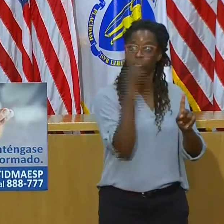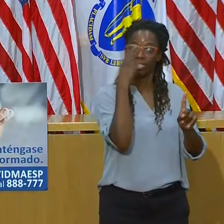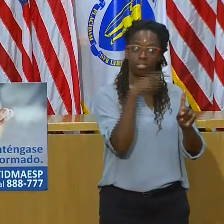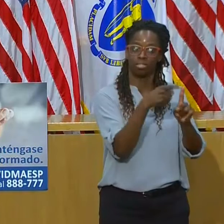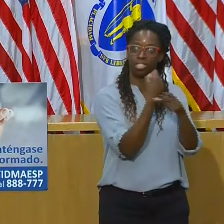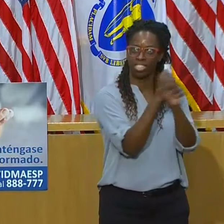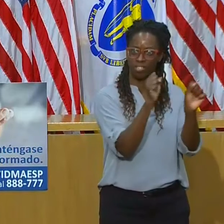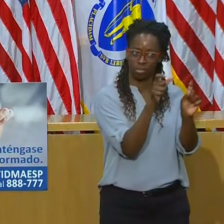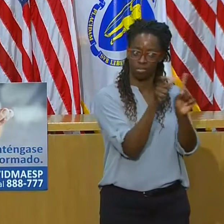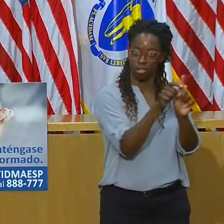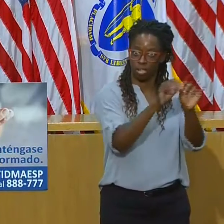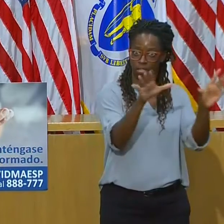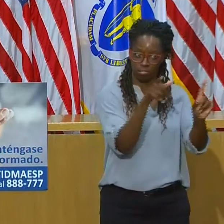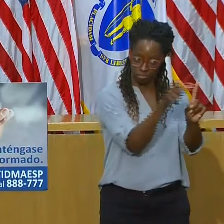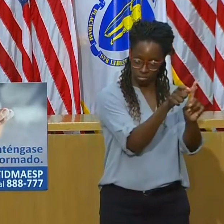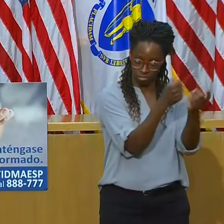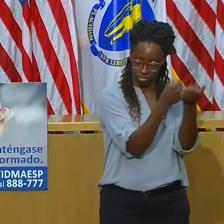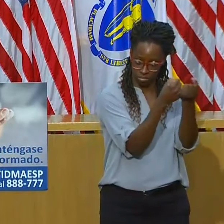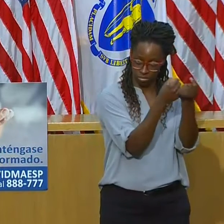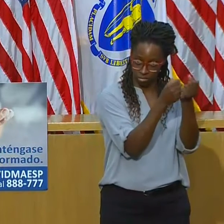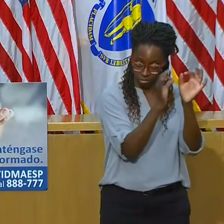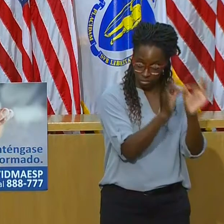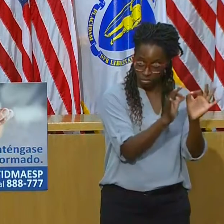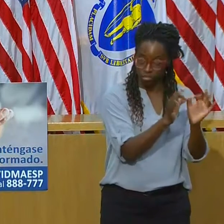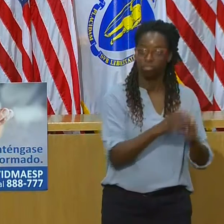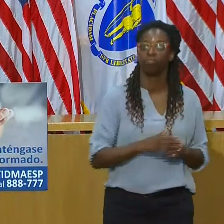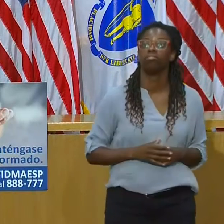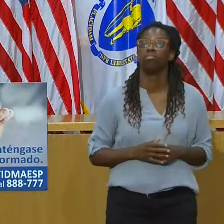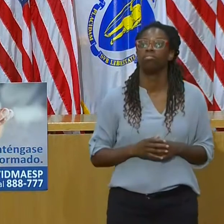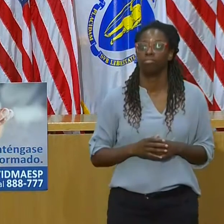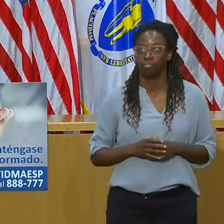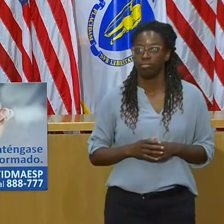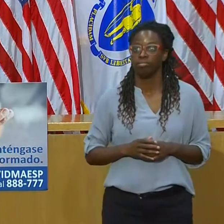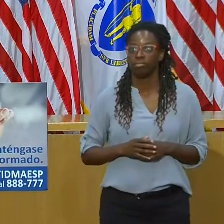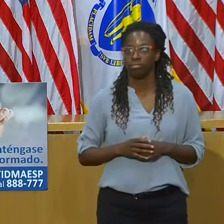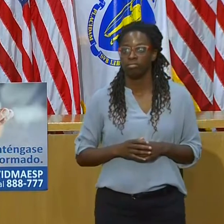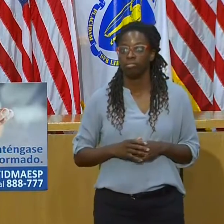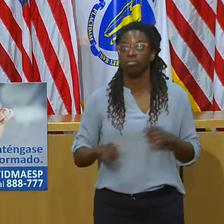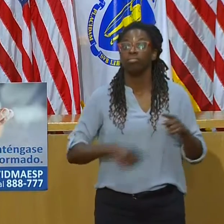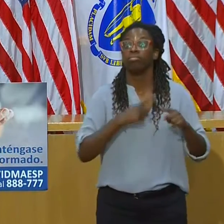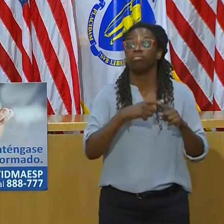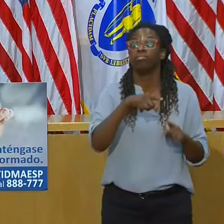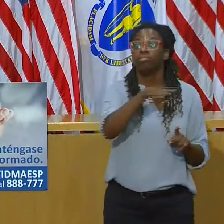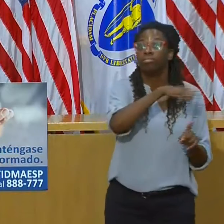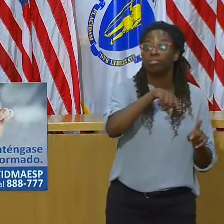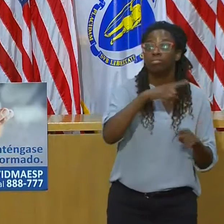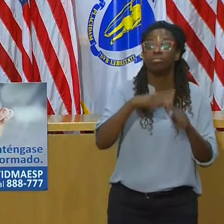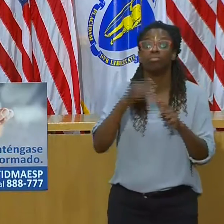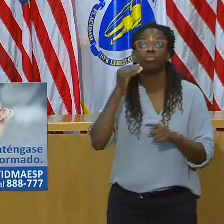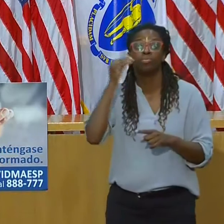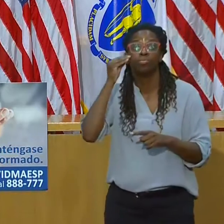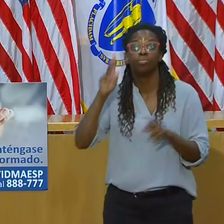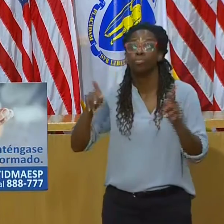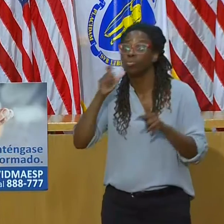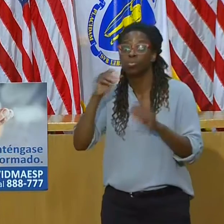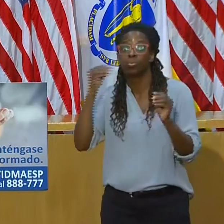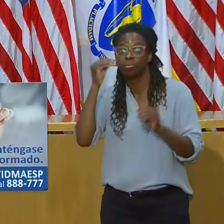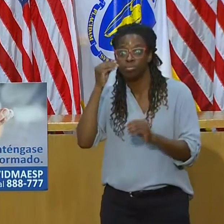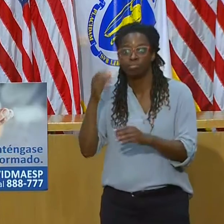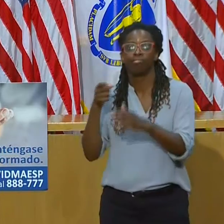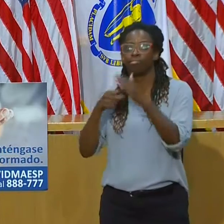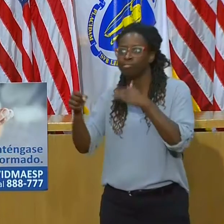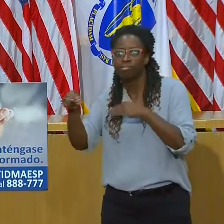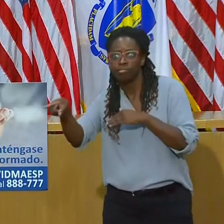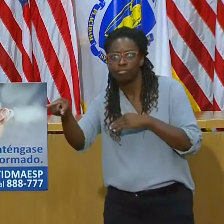with an expedited process for homeless shelters and municipalities to request equipment and supplies.